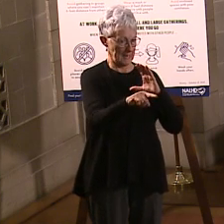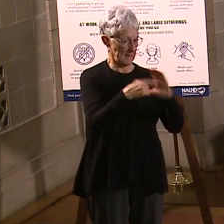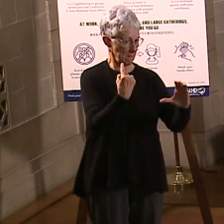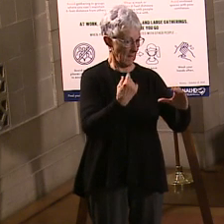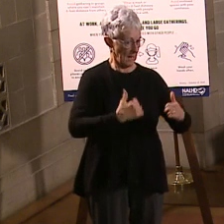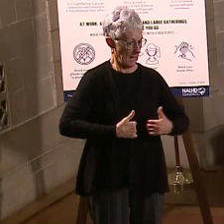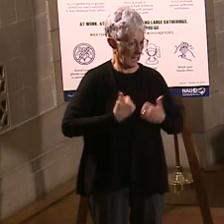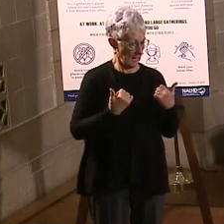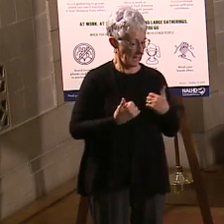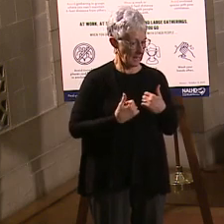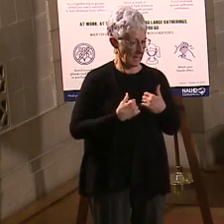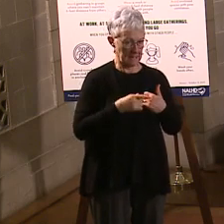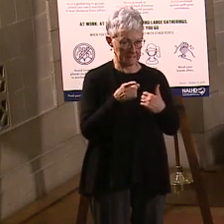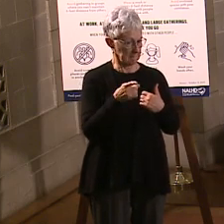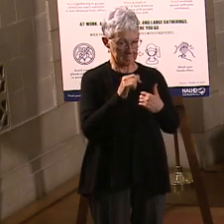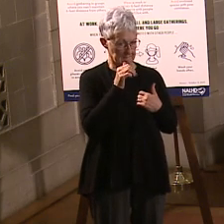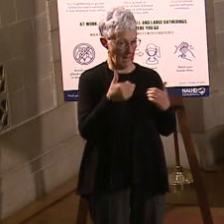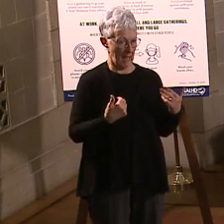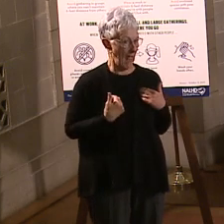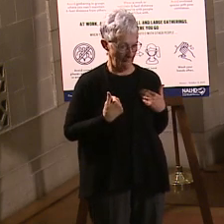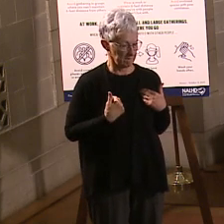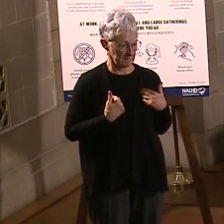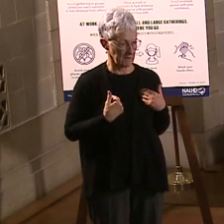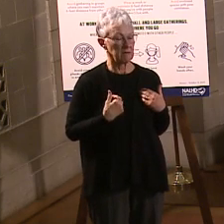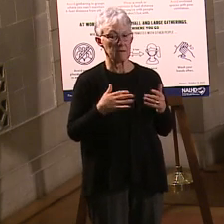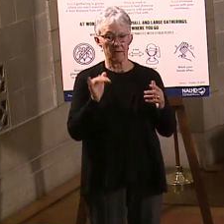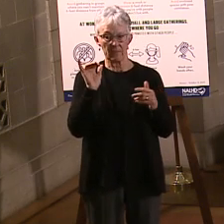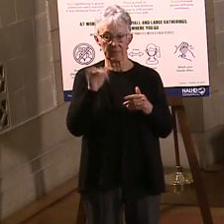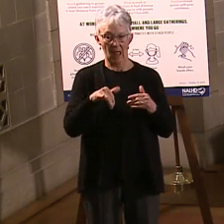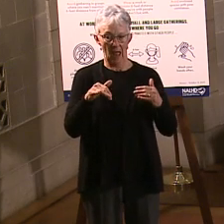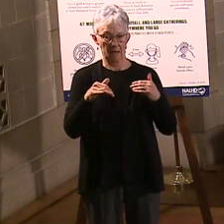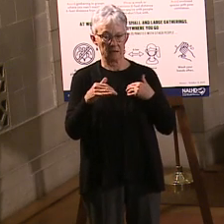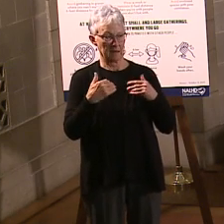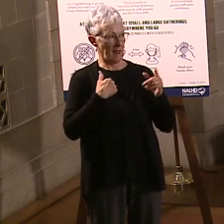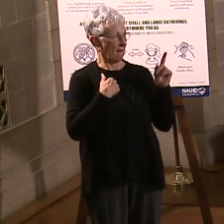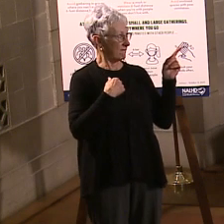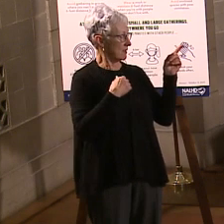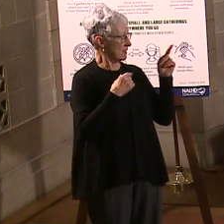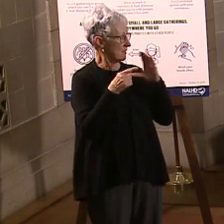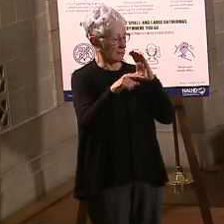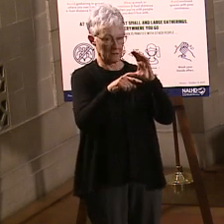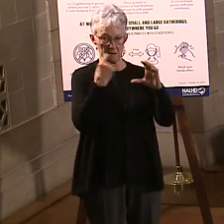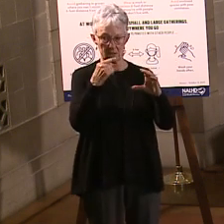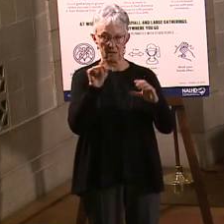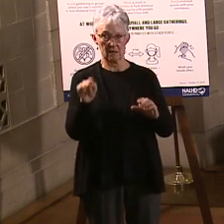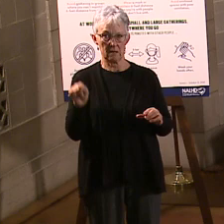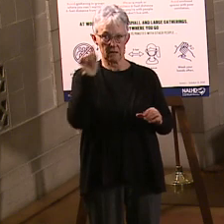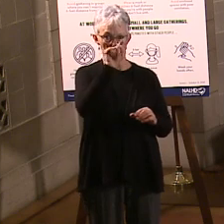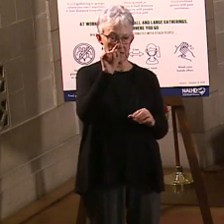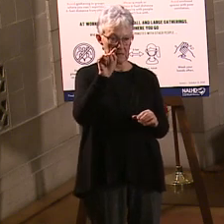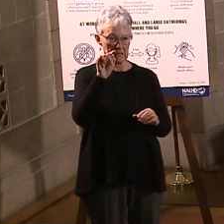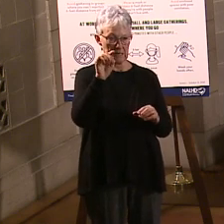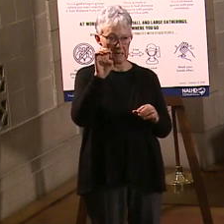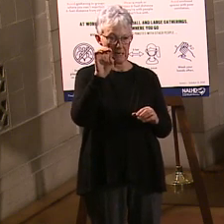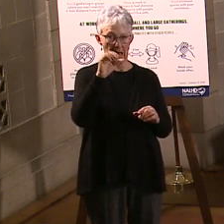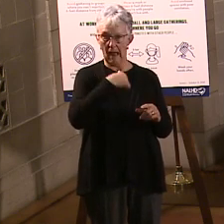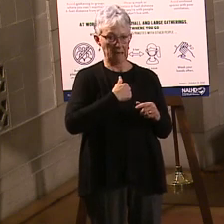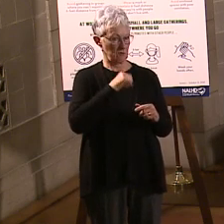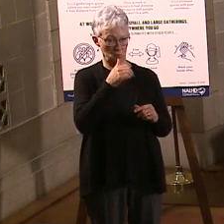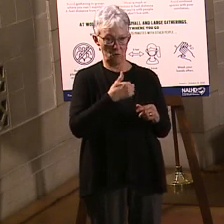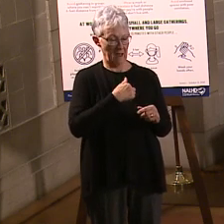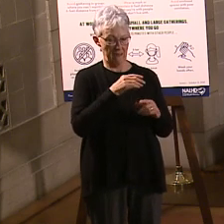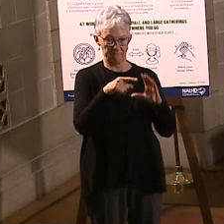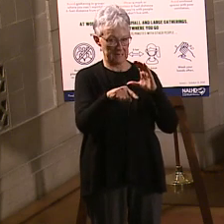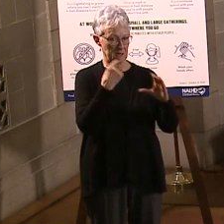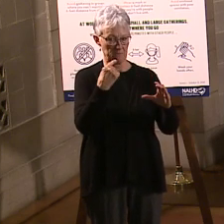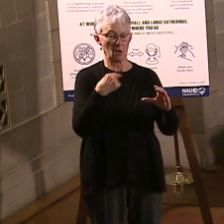hotlines numbers above and their email above those addresses. If you put those in the fields, if you don't have one, then